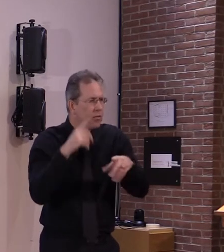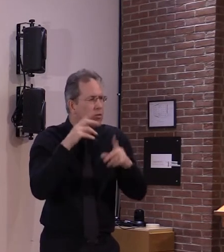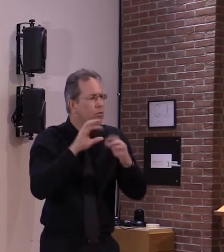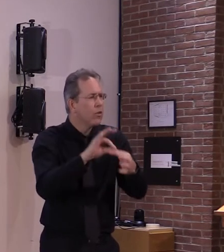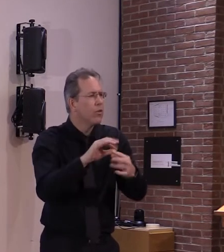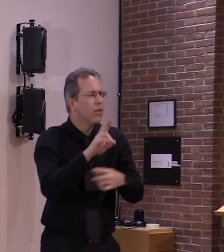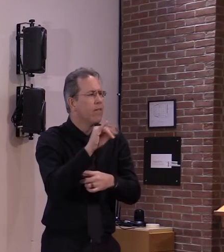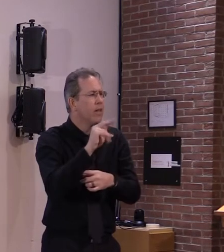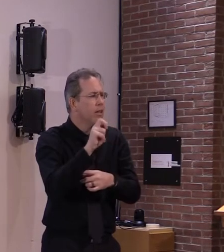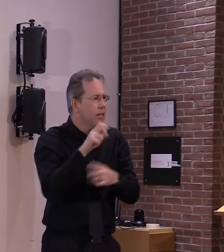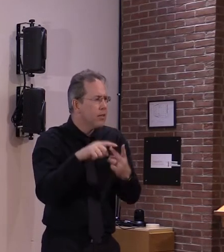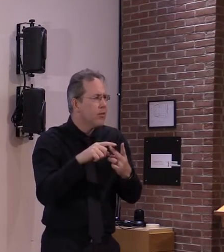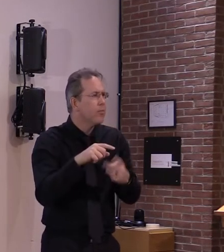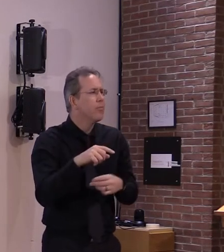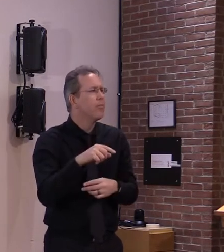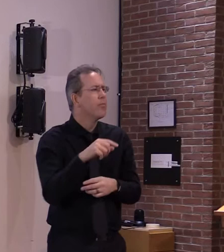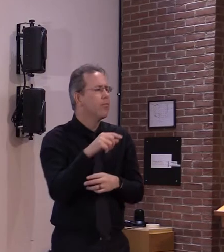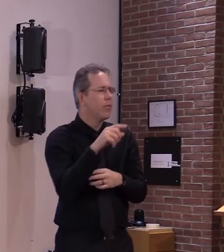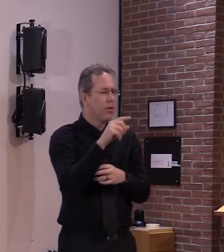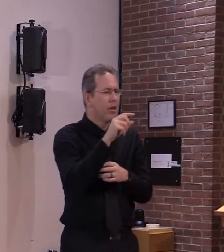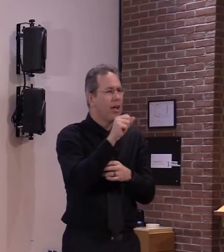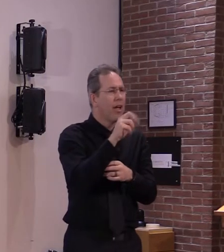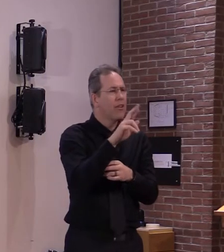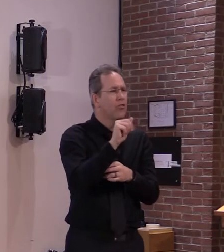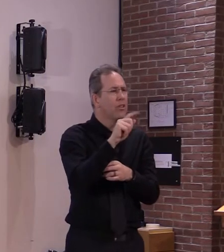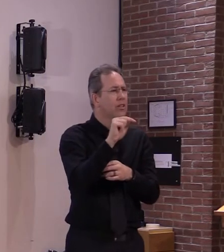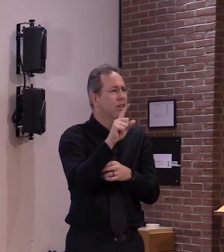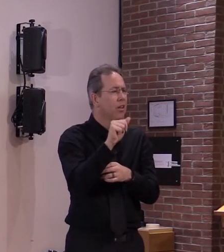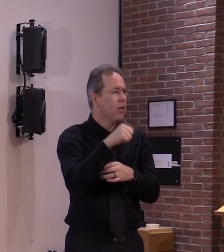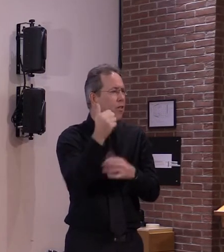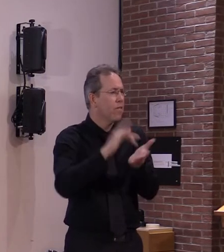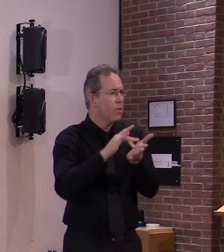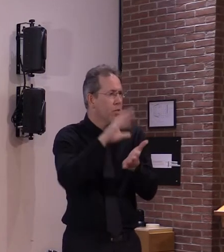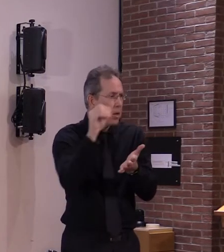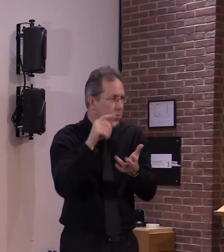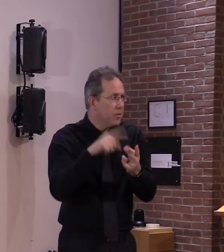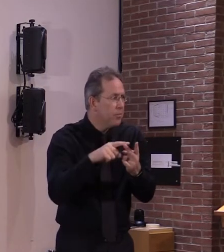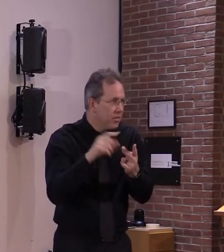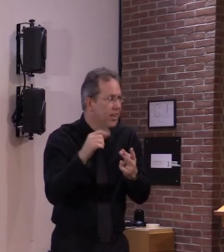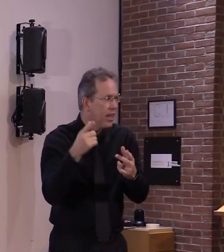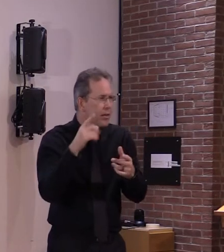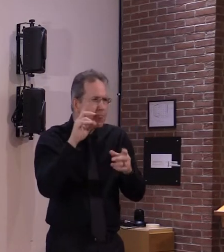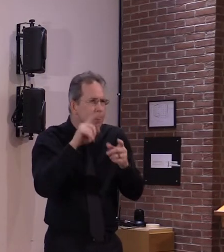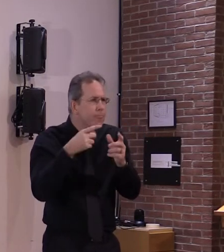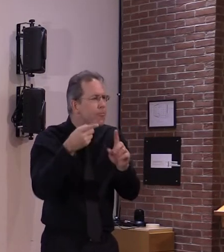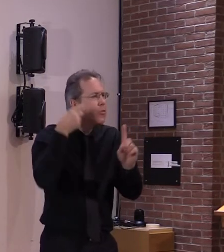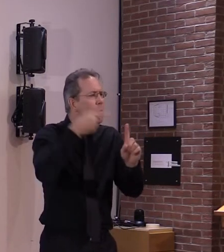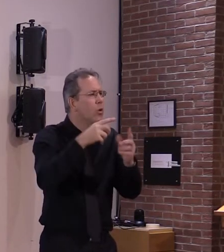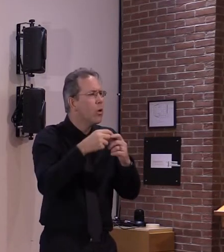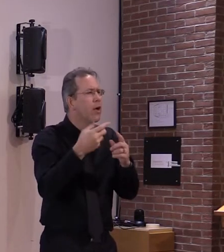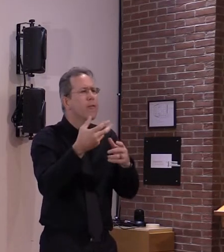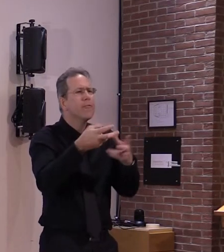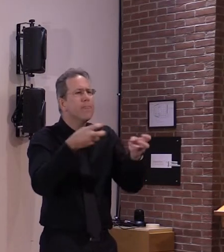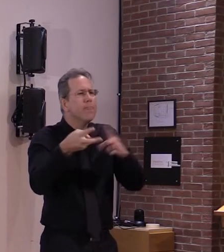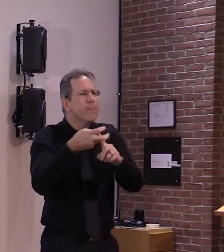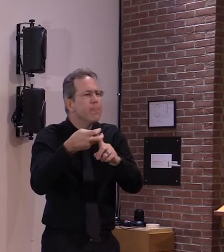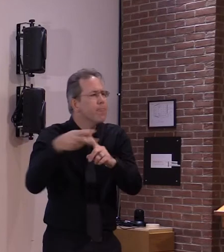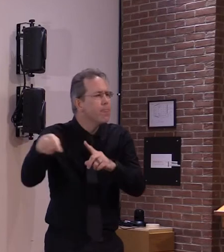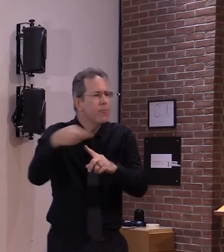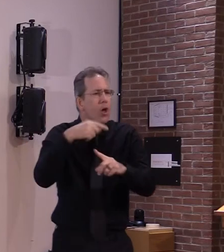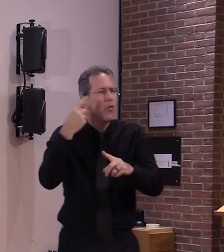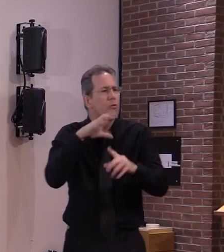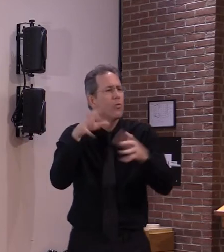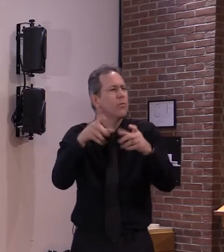population if possible which will help further enhance our understanding for that population specifically